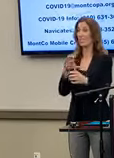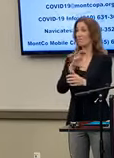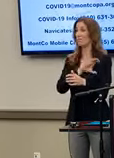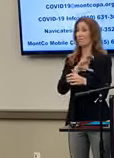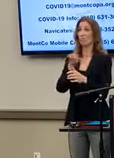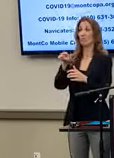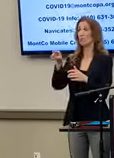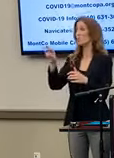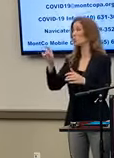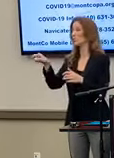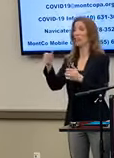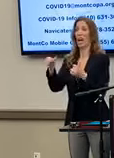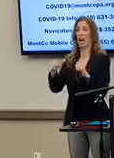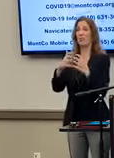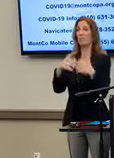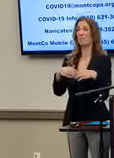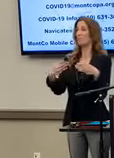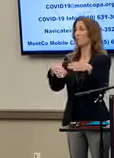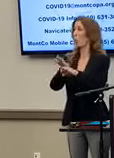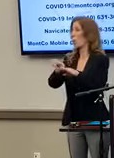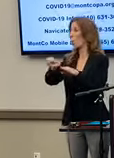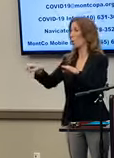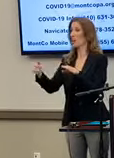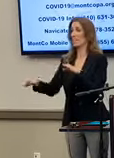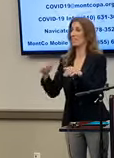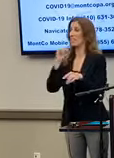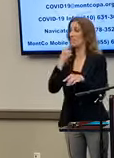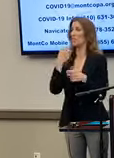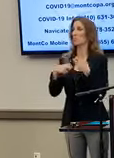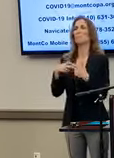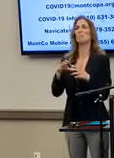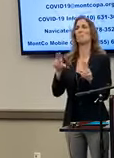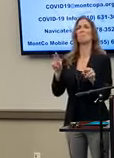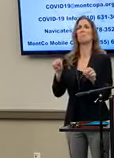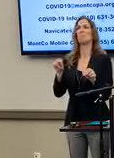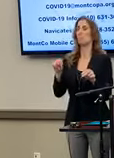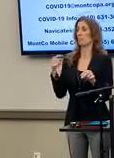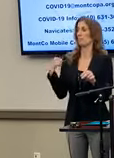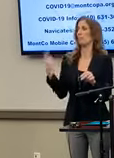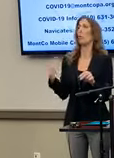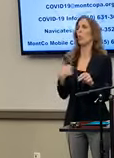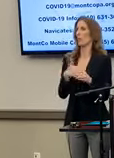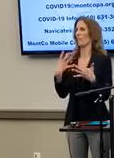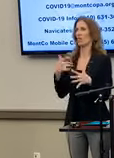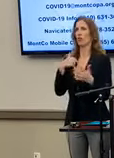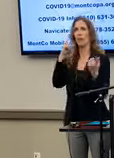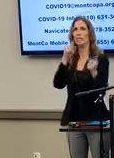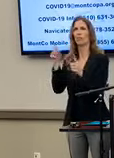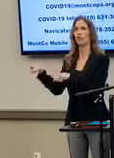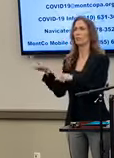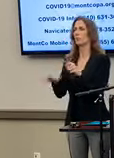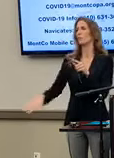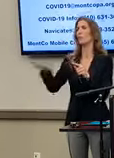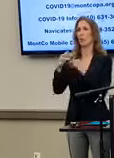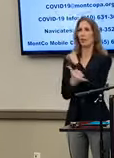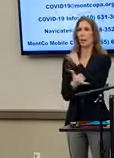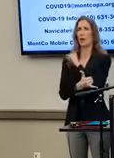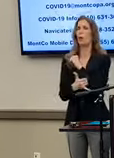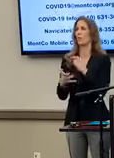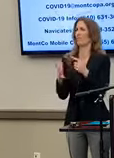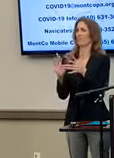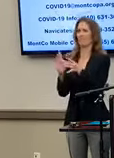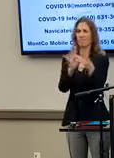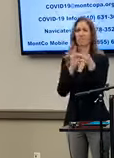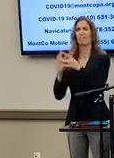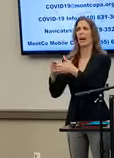in any sort of substantial way, and as we talked about before, we do have mutual aid agreements across the county. We have a very, very